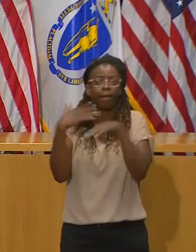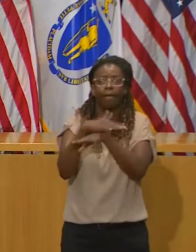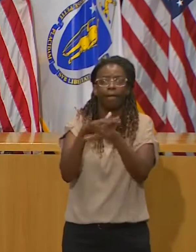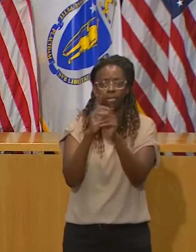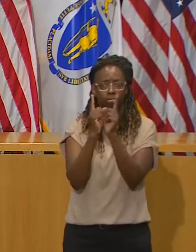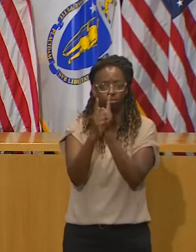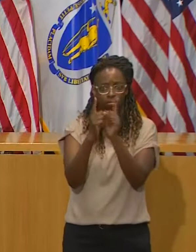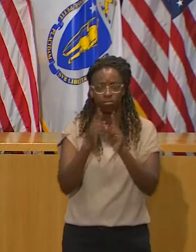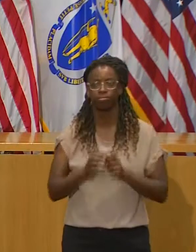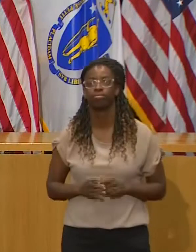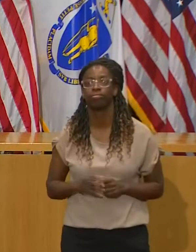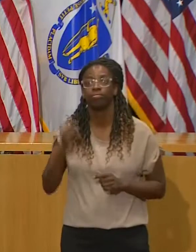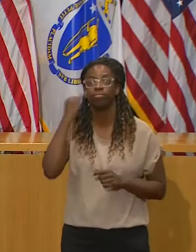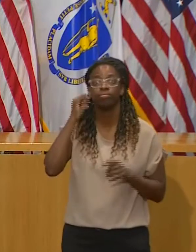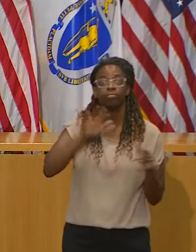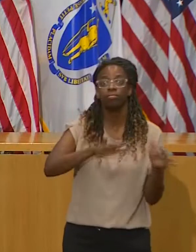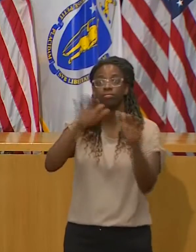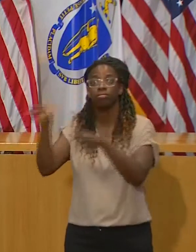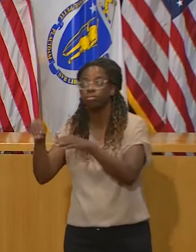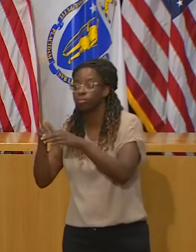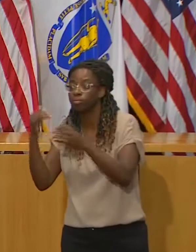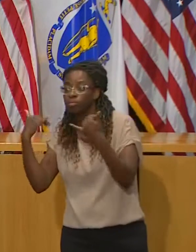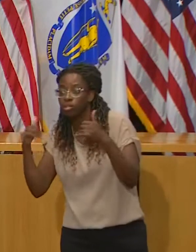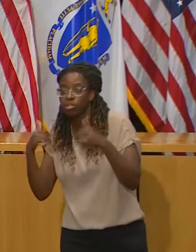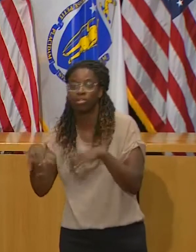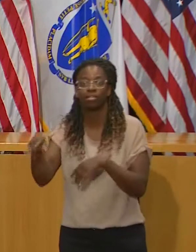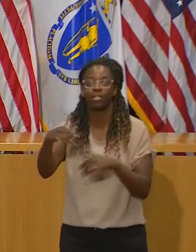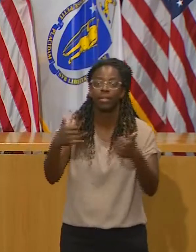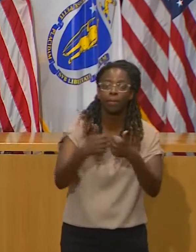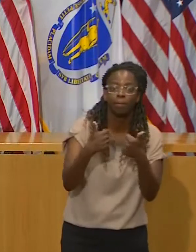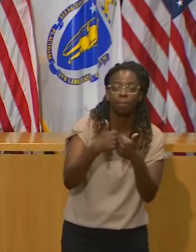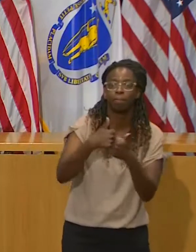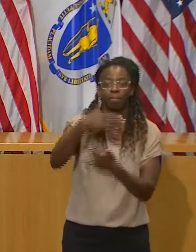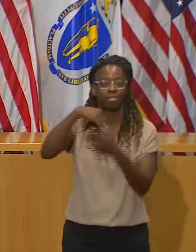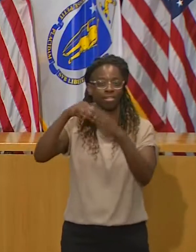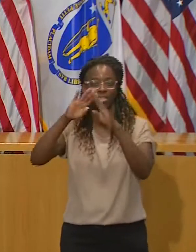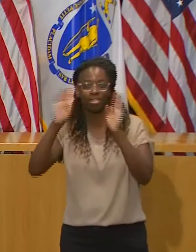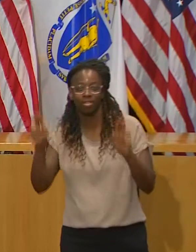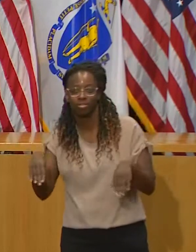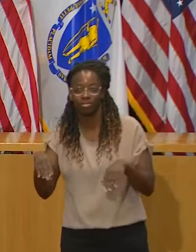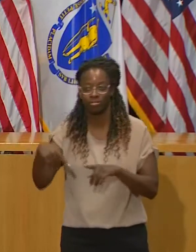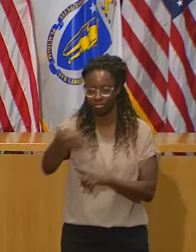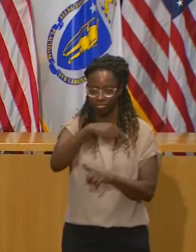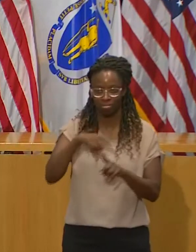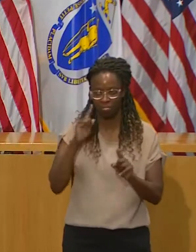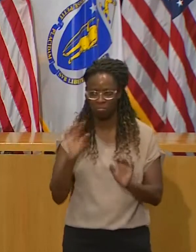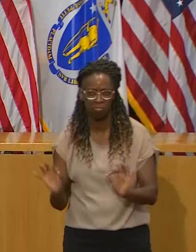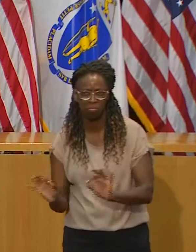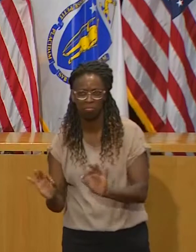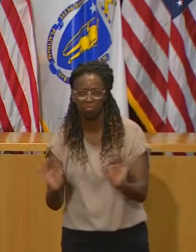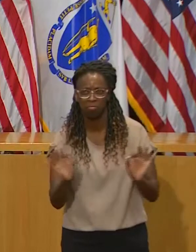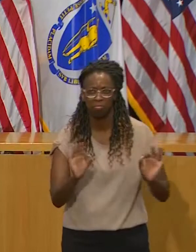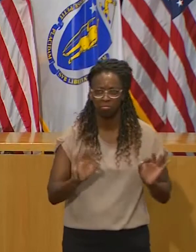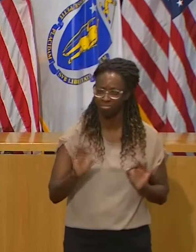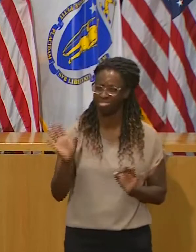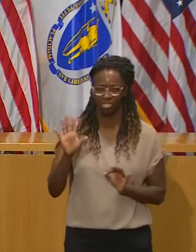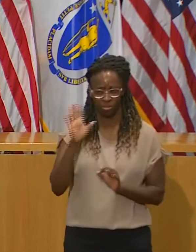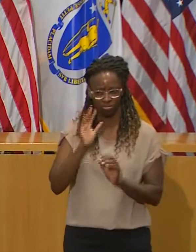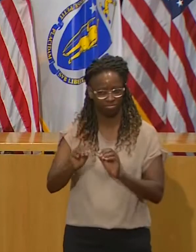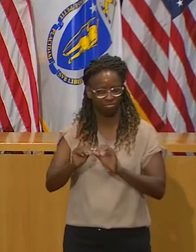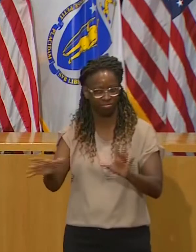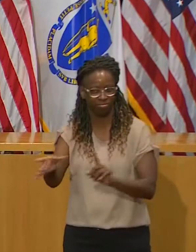games, and to participate in what I would describe as close contact activities between and among